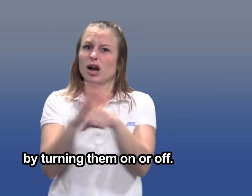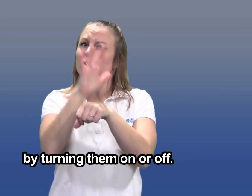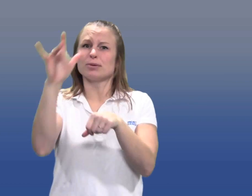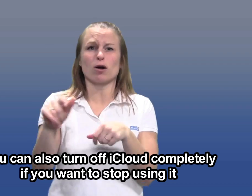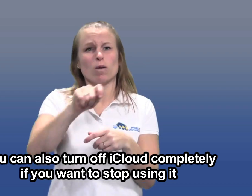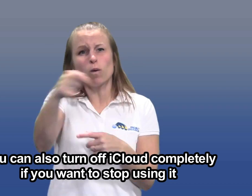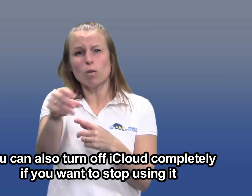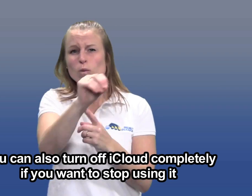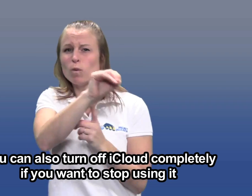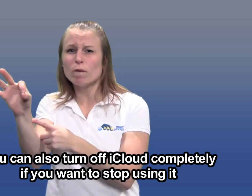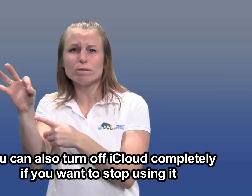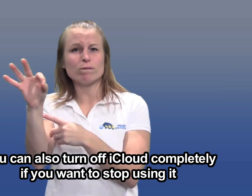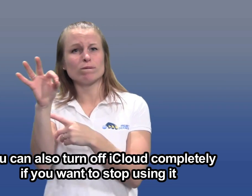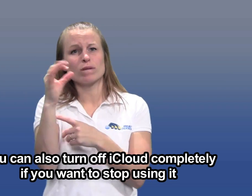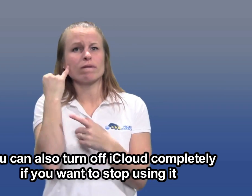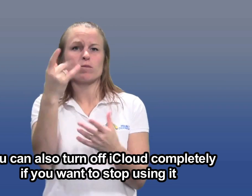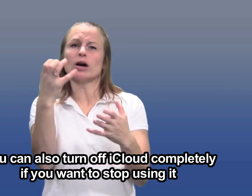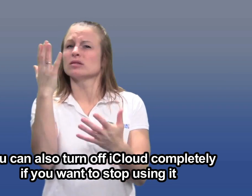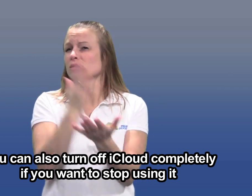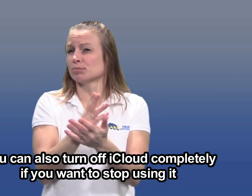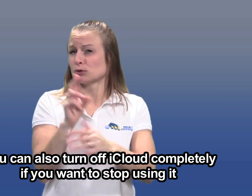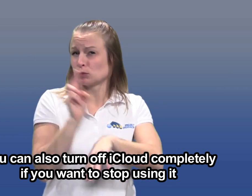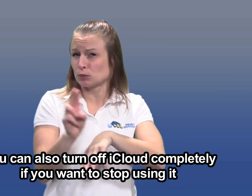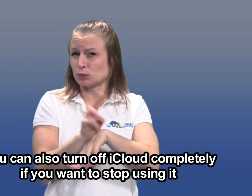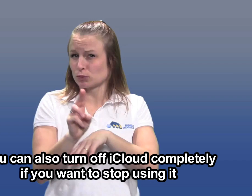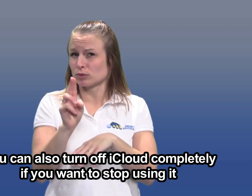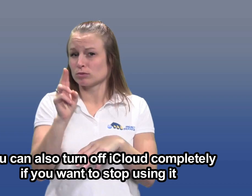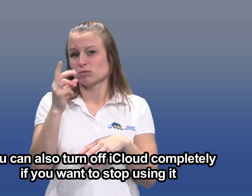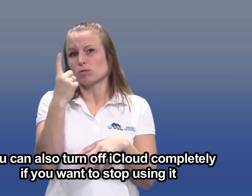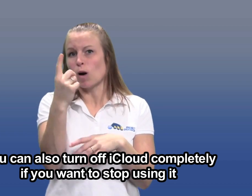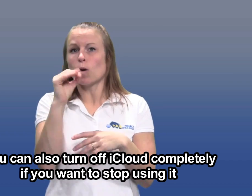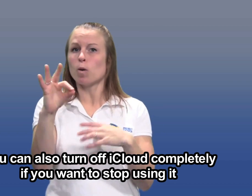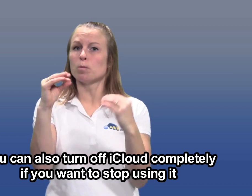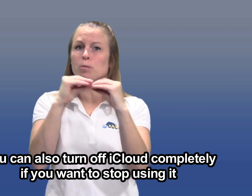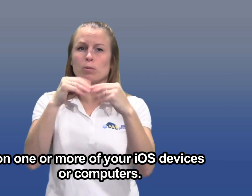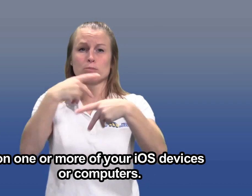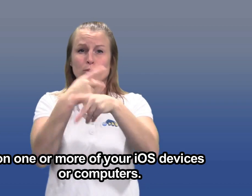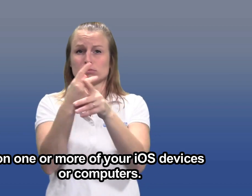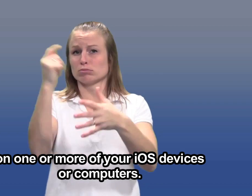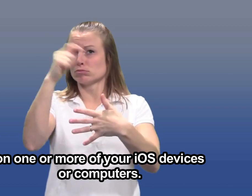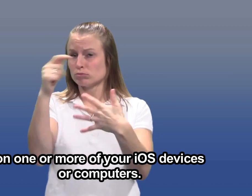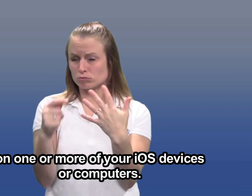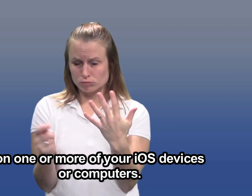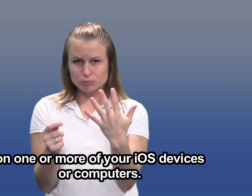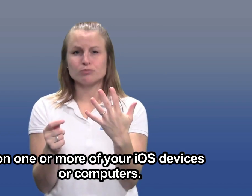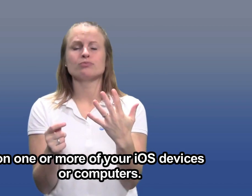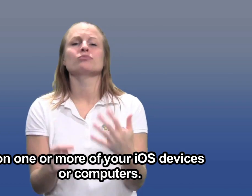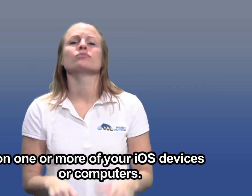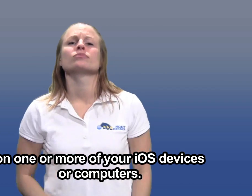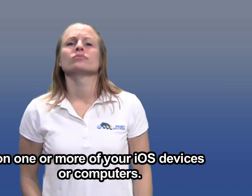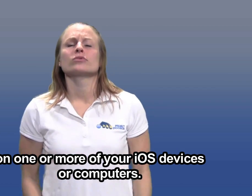You can also turn off iCloud completely if you want to stop using it on one or more of your iOS devices or computers.